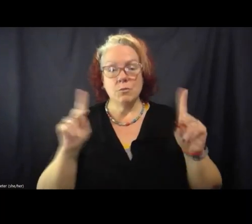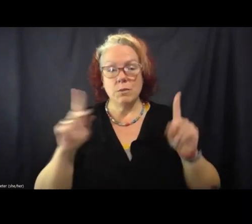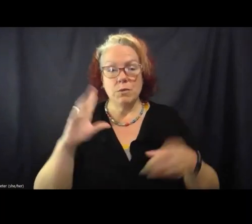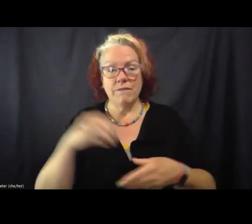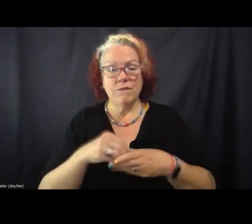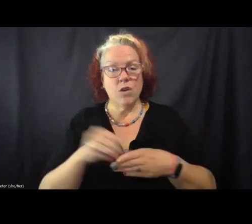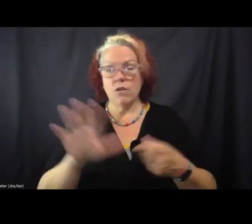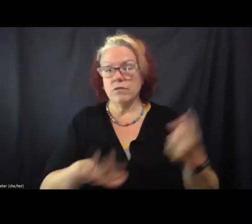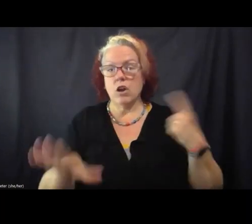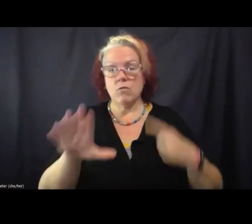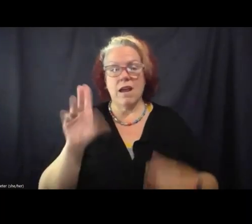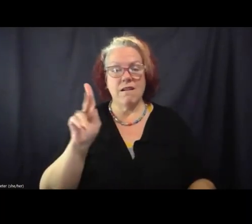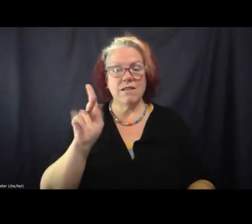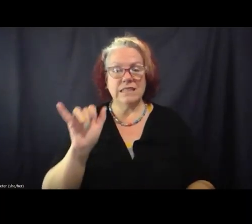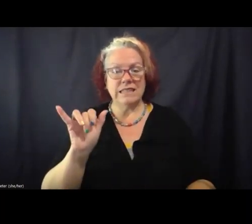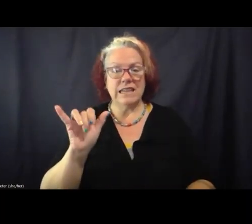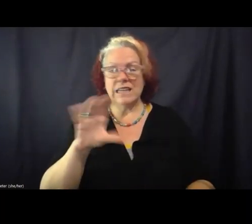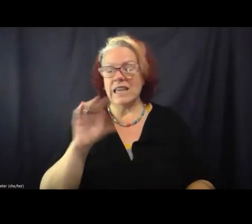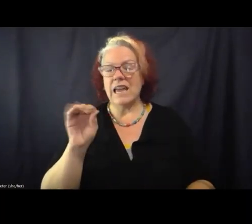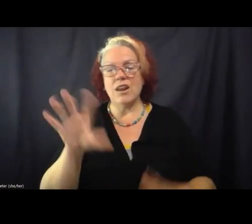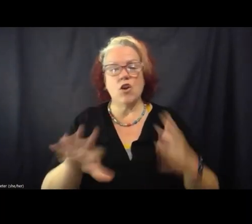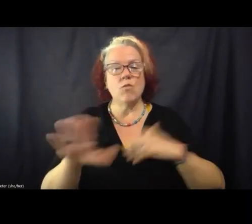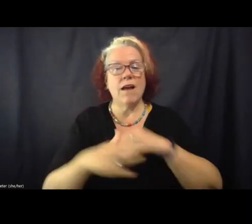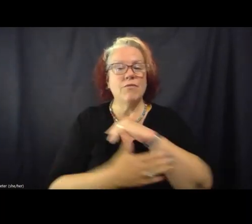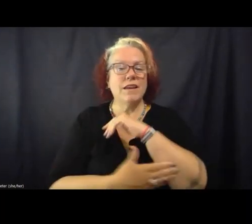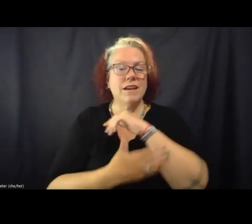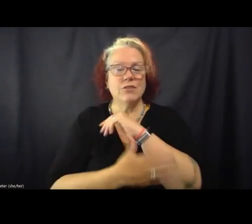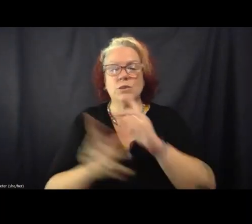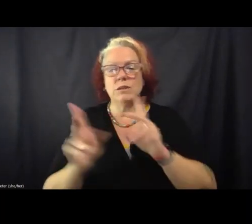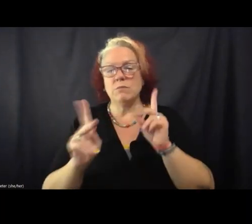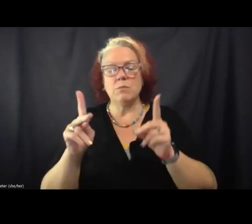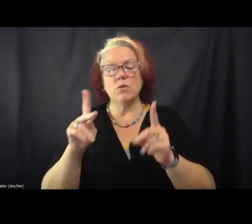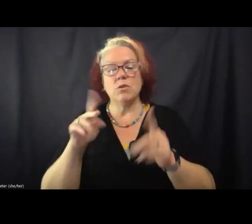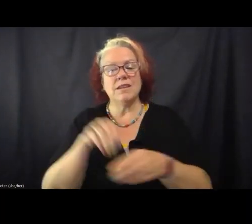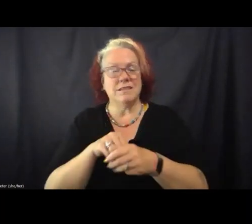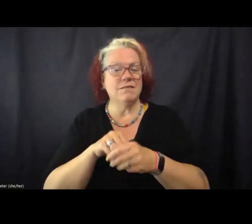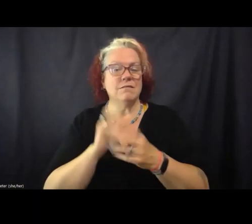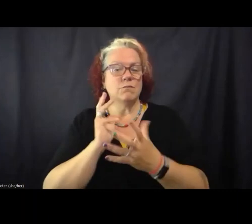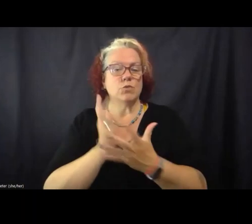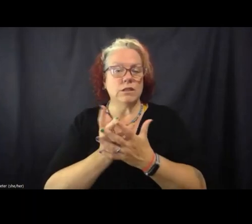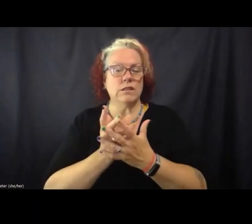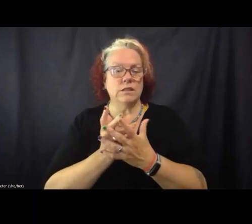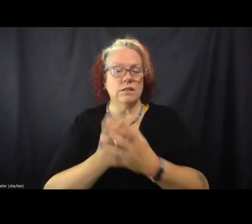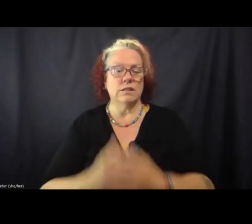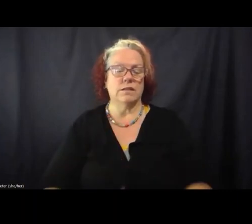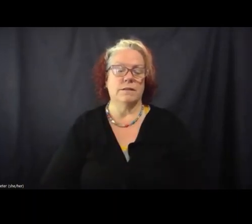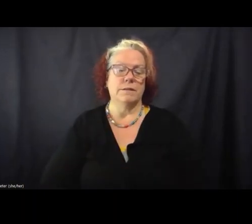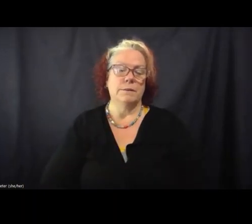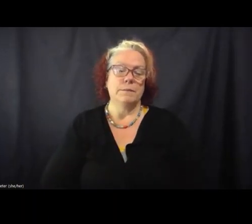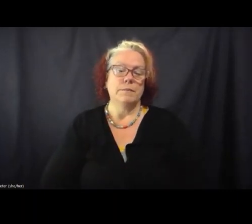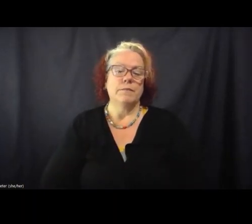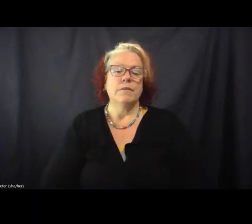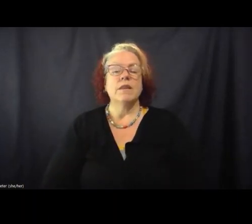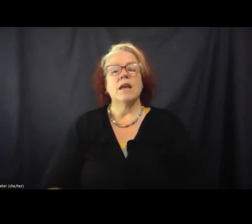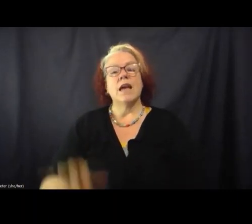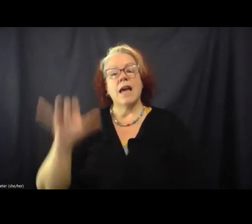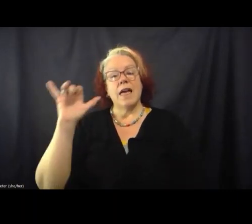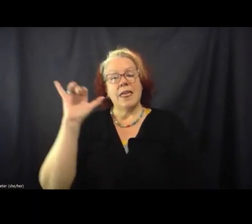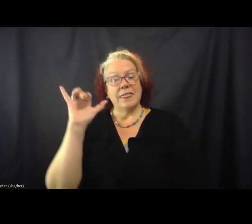Kentucky and from around the country, including people incarcerated in prisons. That coalition